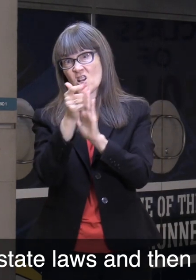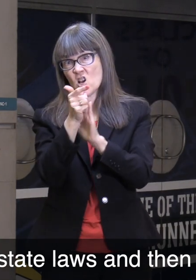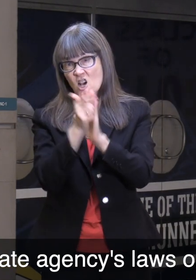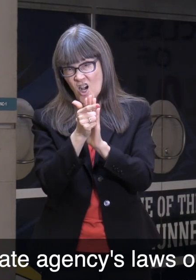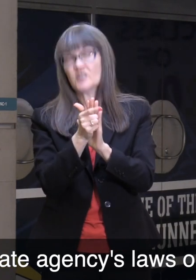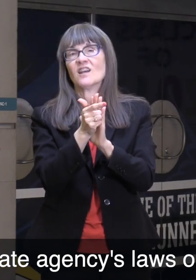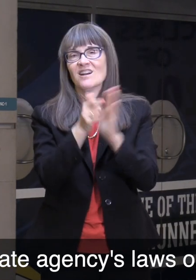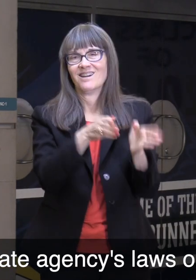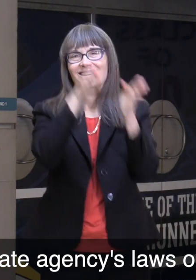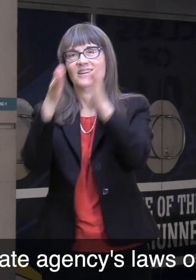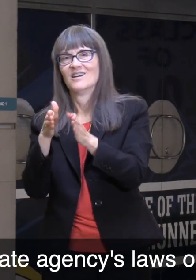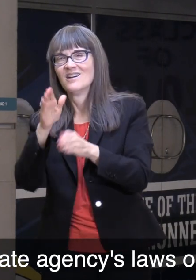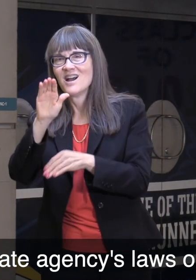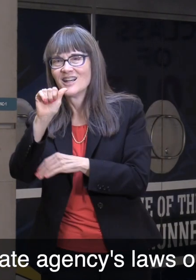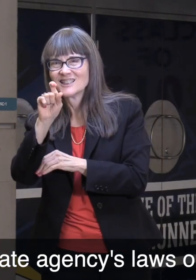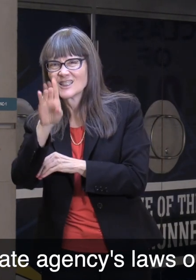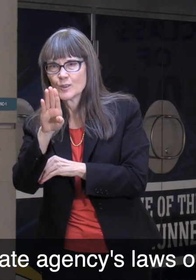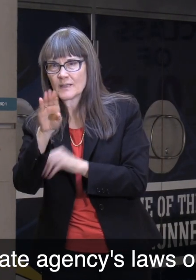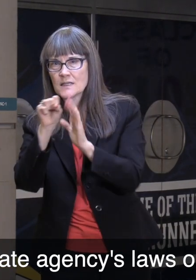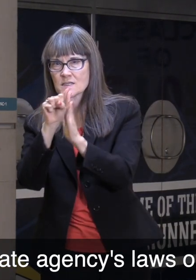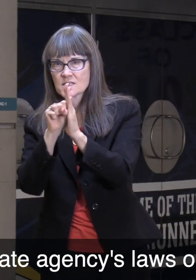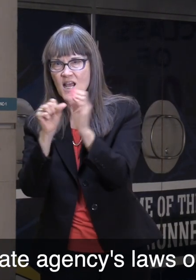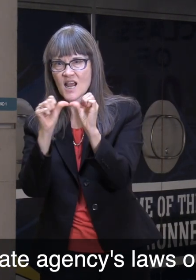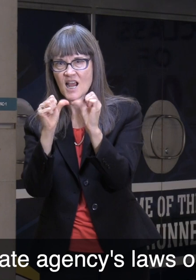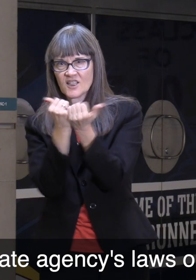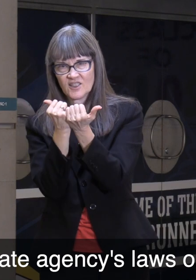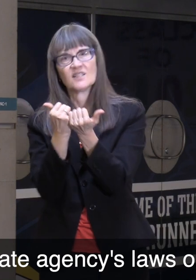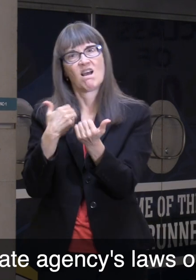then ASDB state agencies laws or policies.